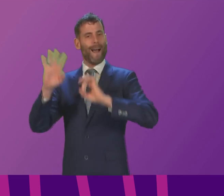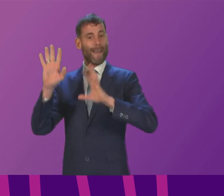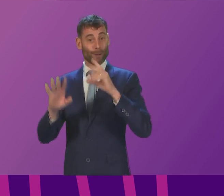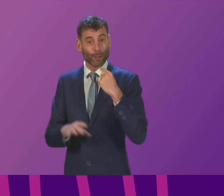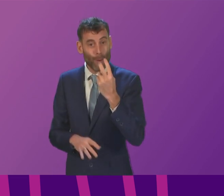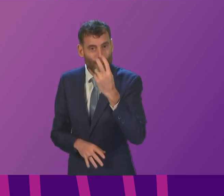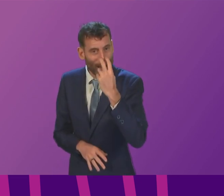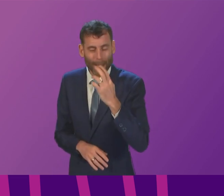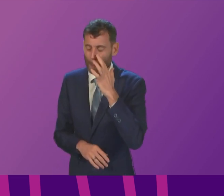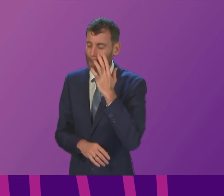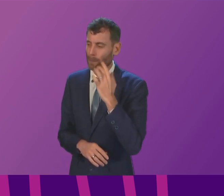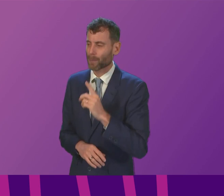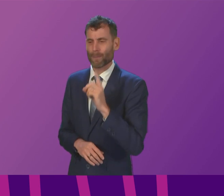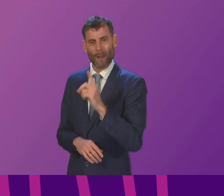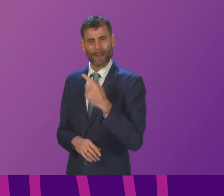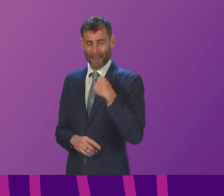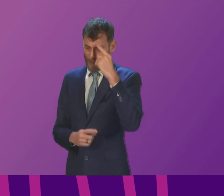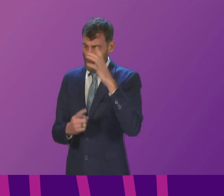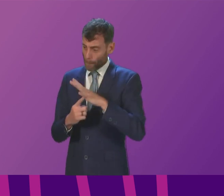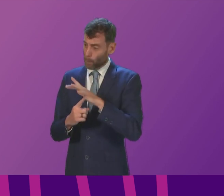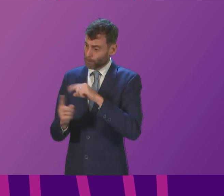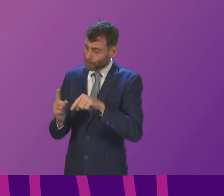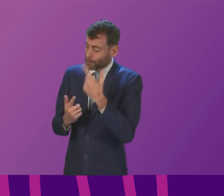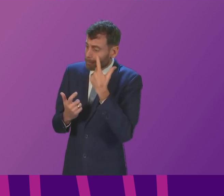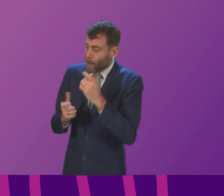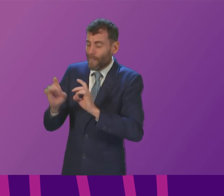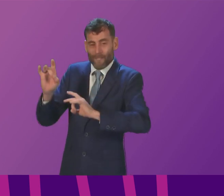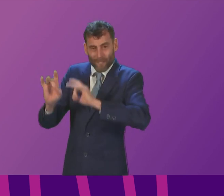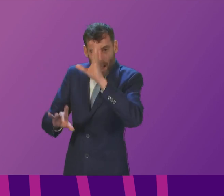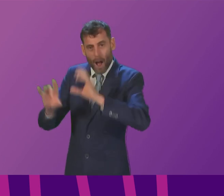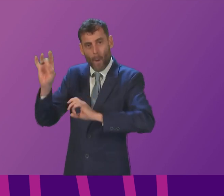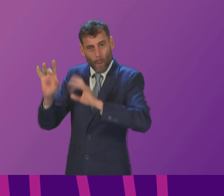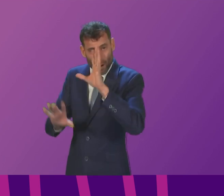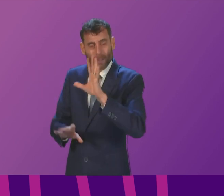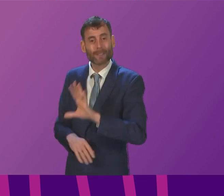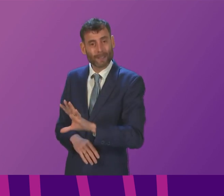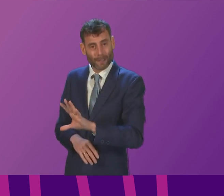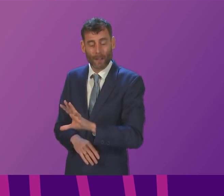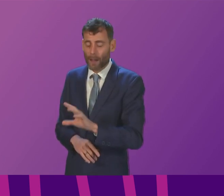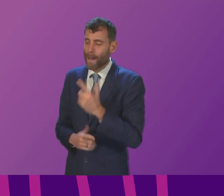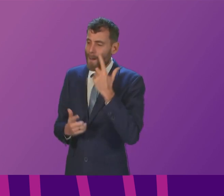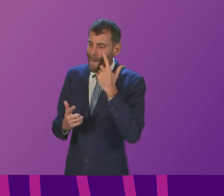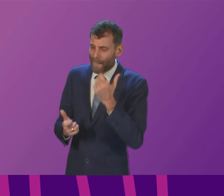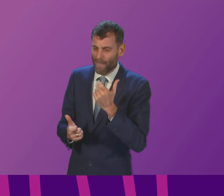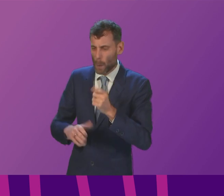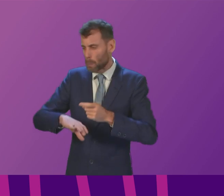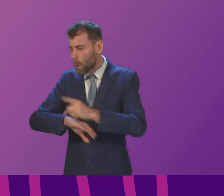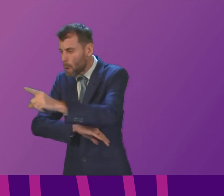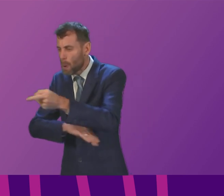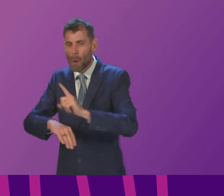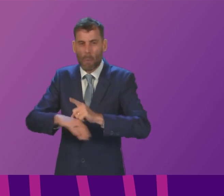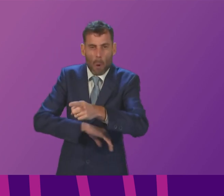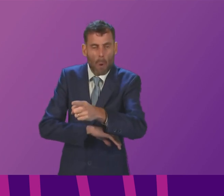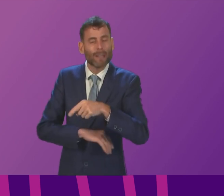people across the country to do so responsibly and remember the impact that the misuse of fireworks can have at best